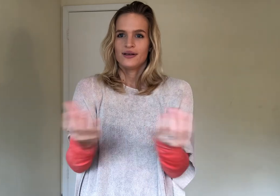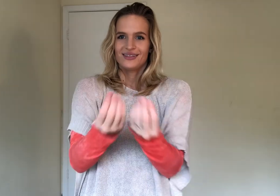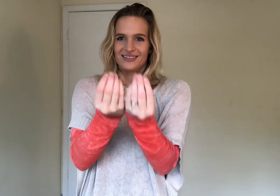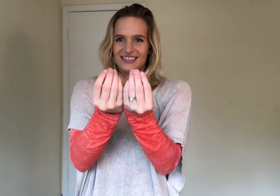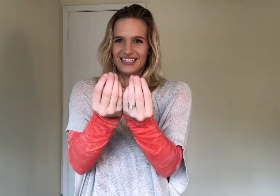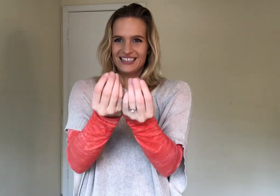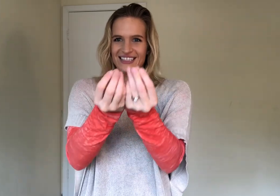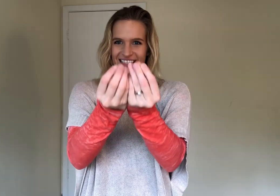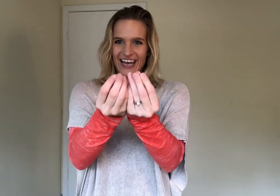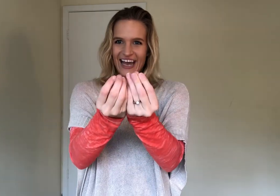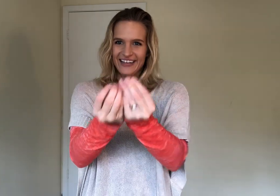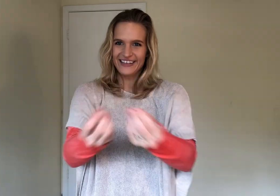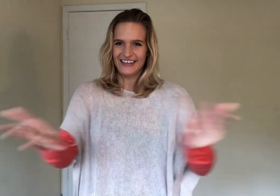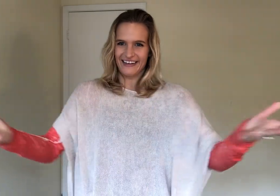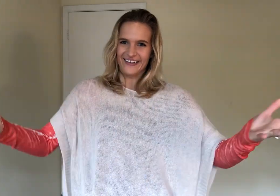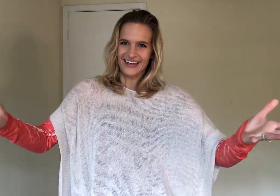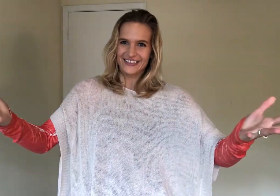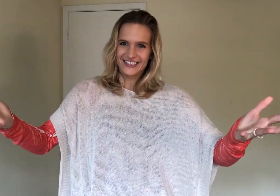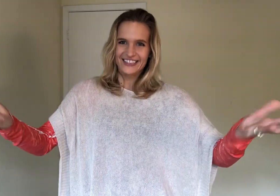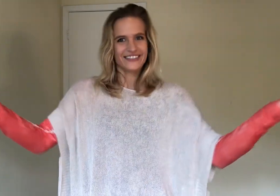It's like you got it and you lost it.